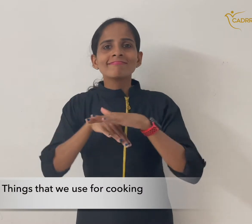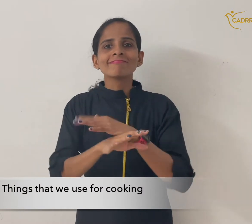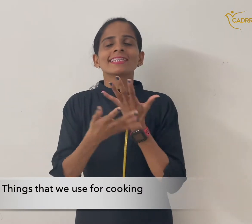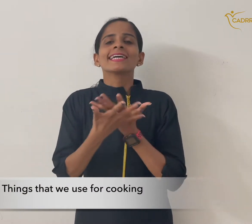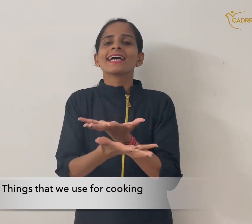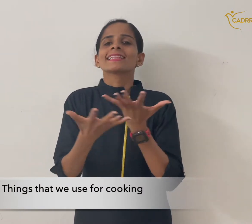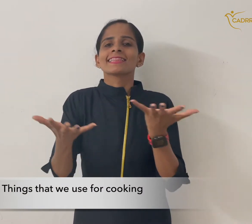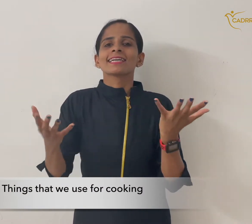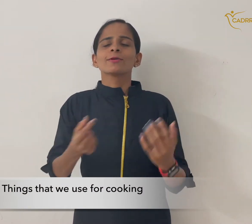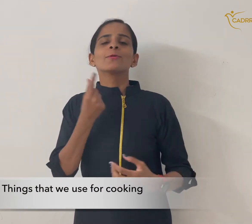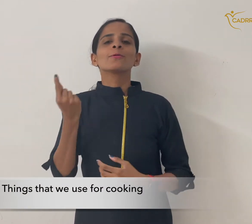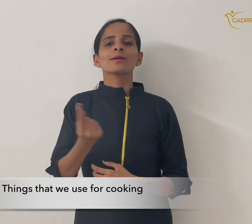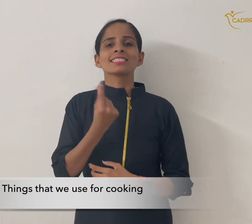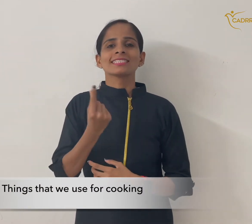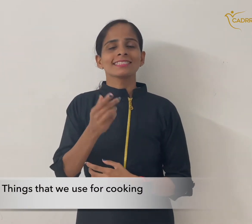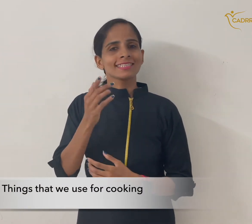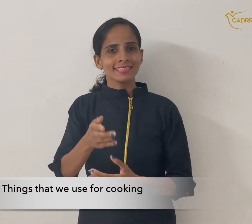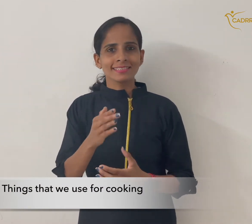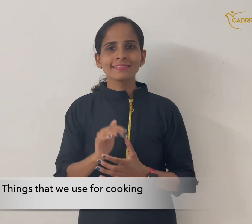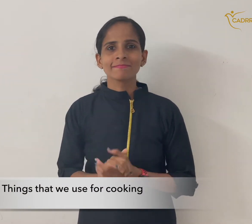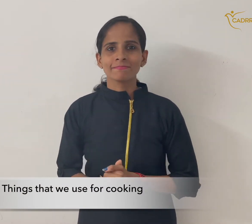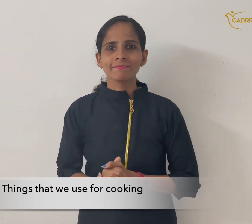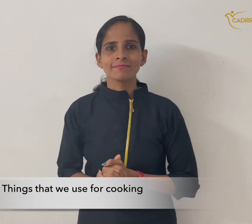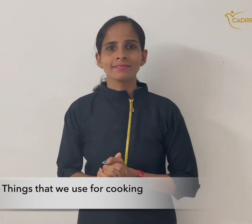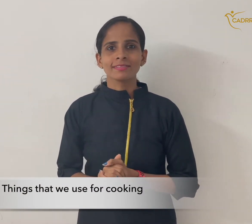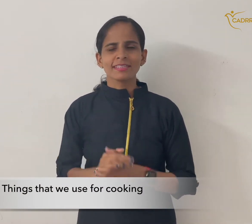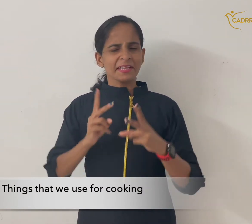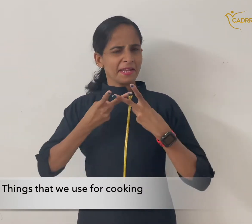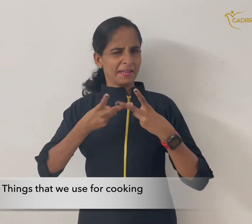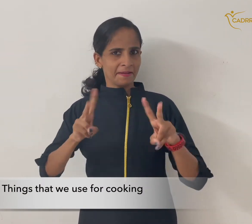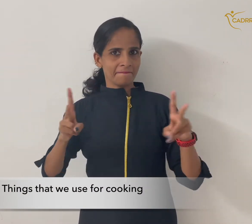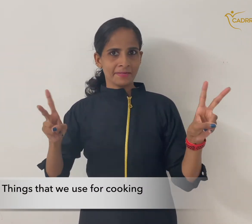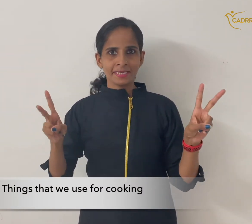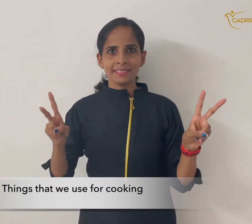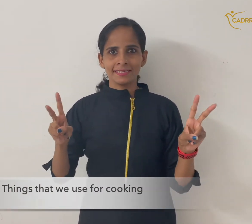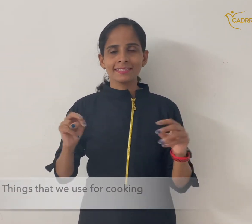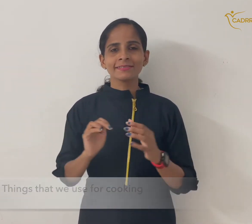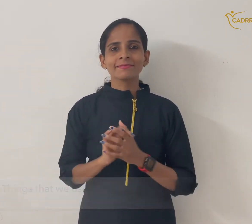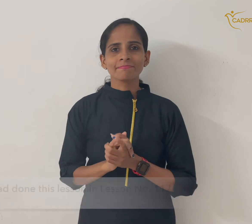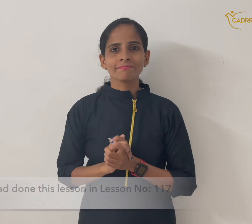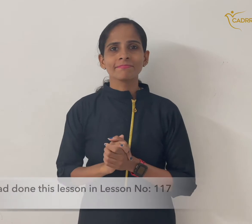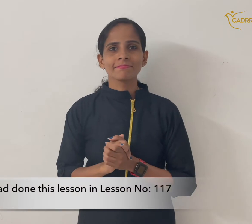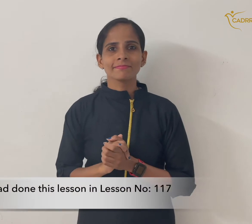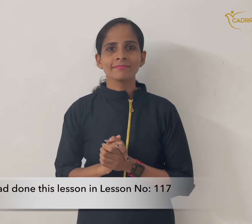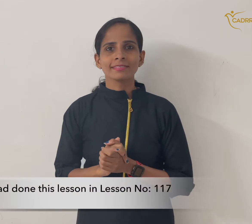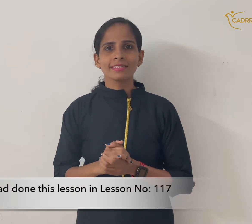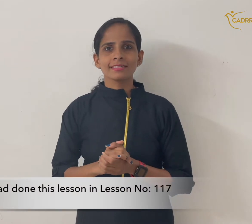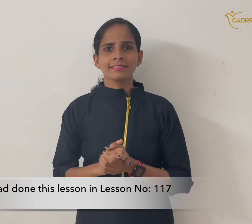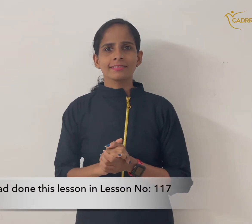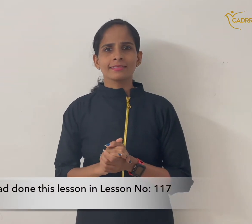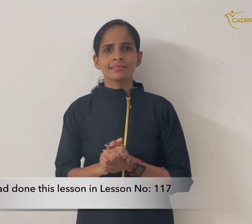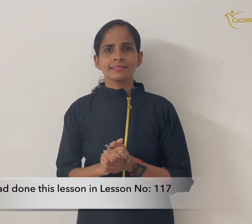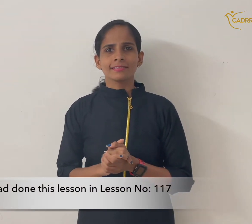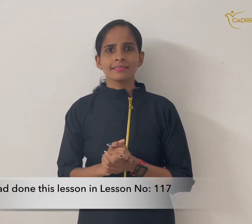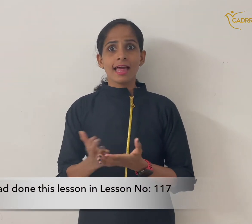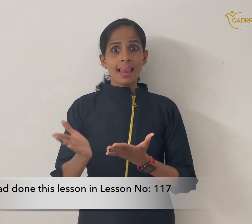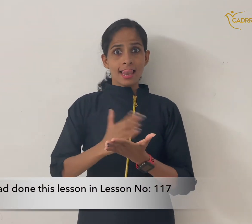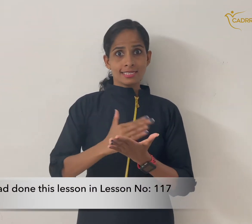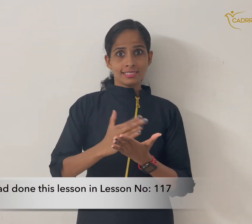for cooking we had done this lesson in lesson